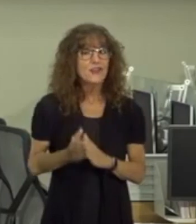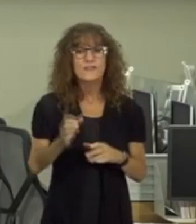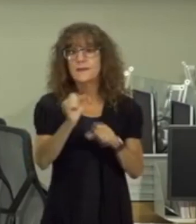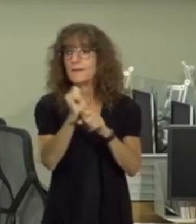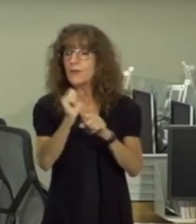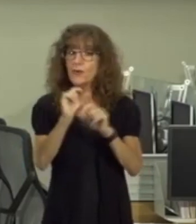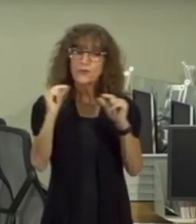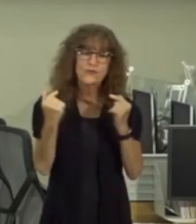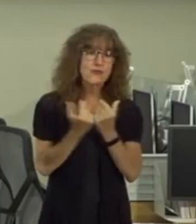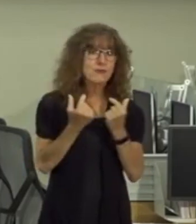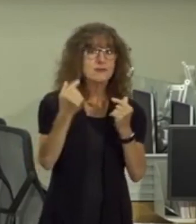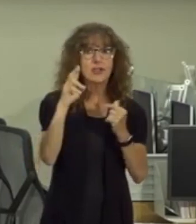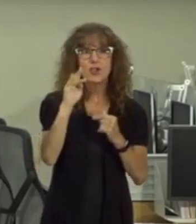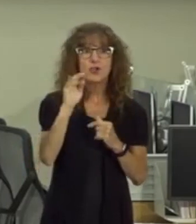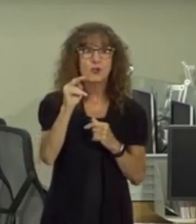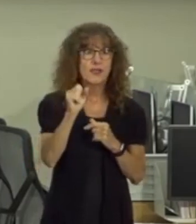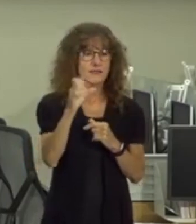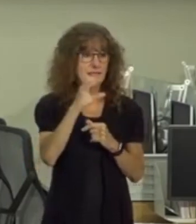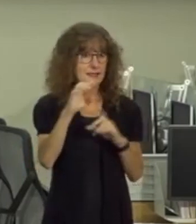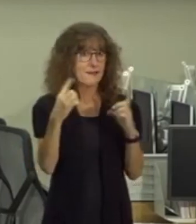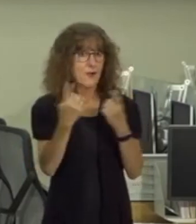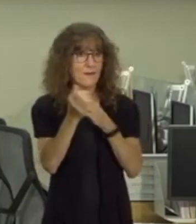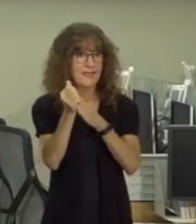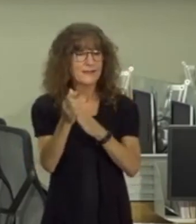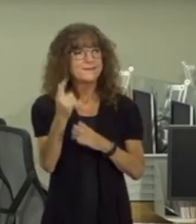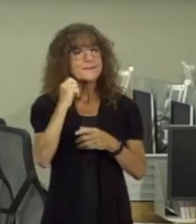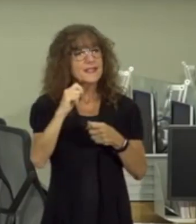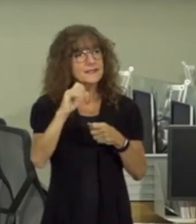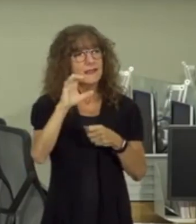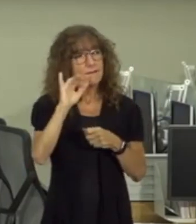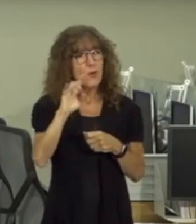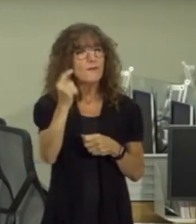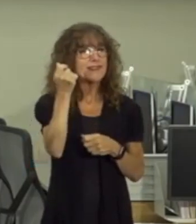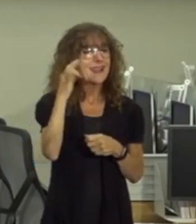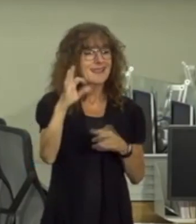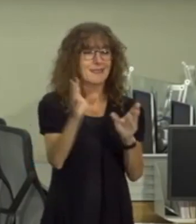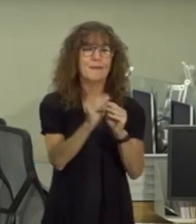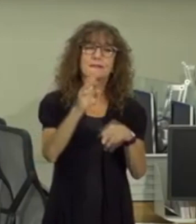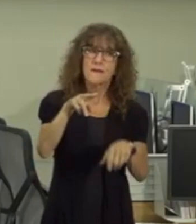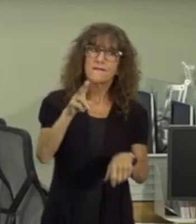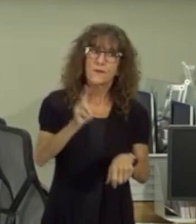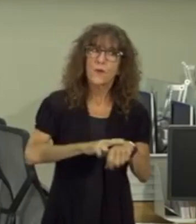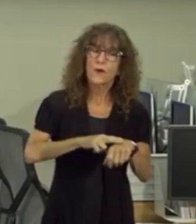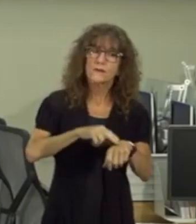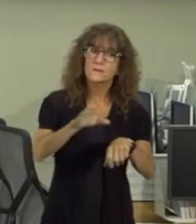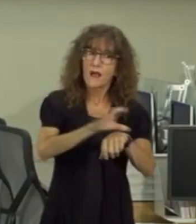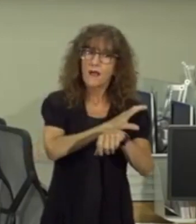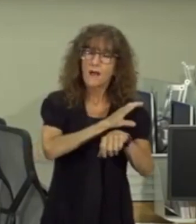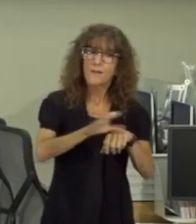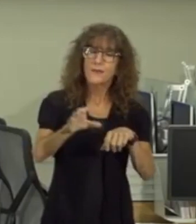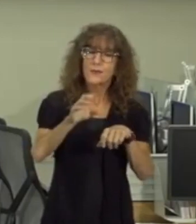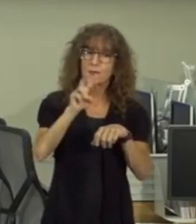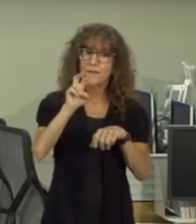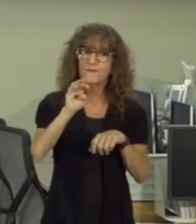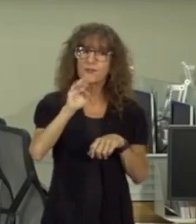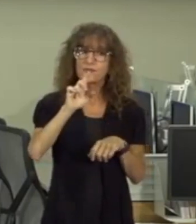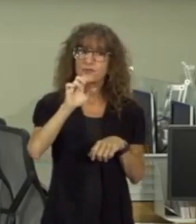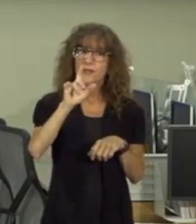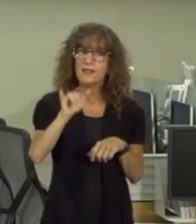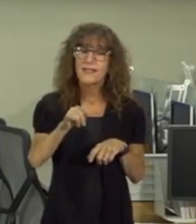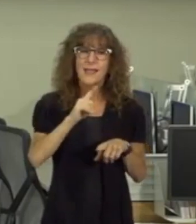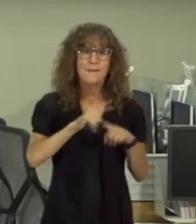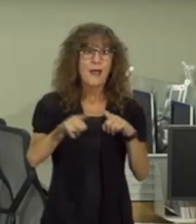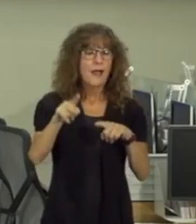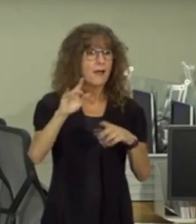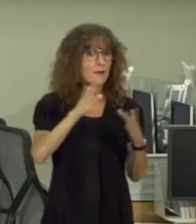unions and department leadership because of covet 19 these meetings of course will be conducted virtually but it is our intention to